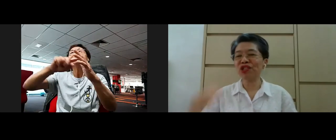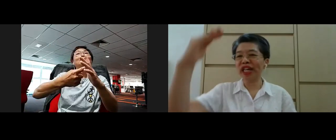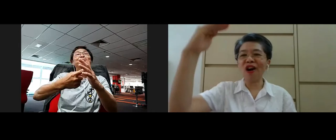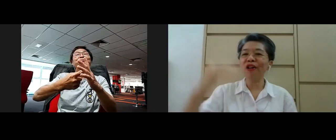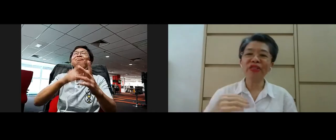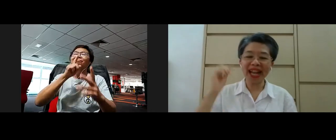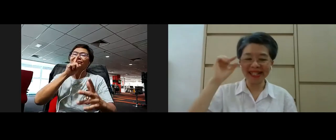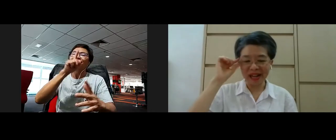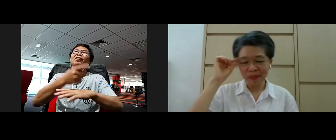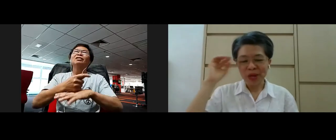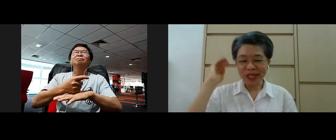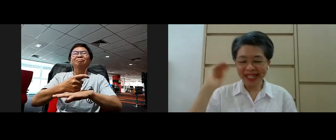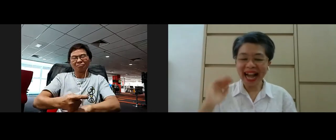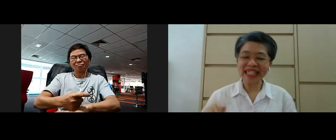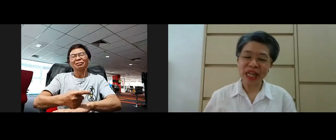with